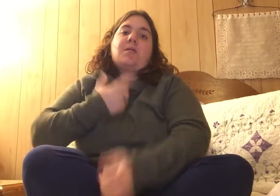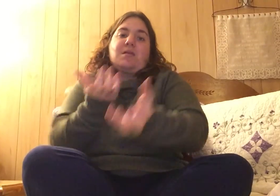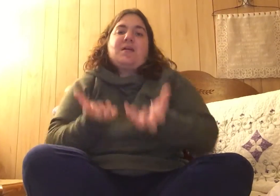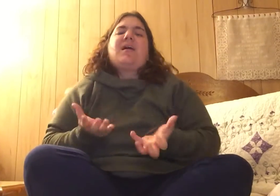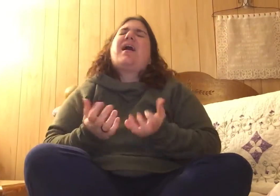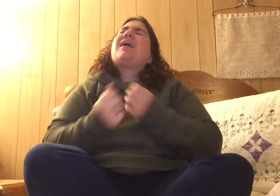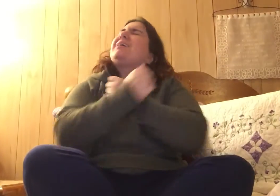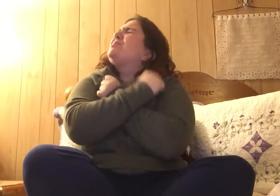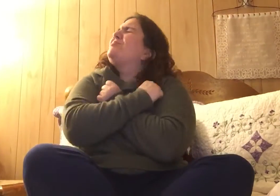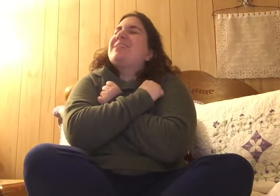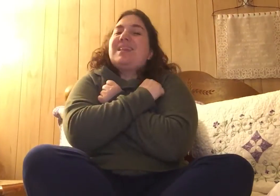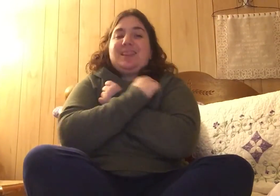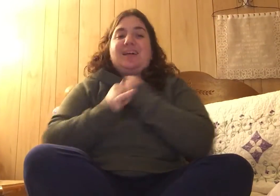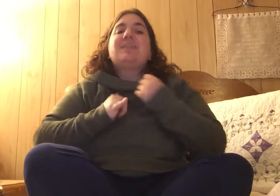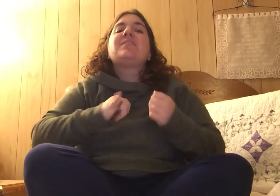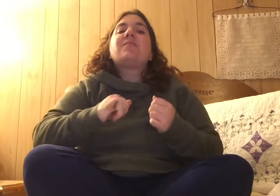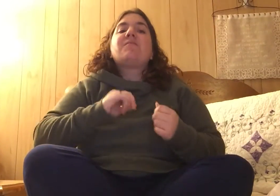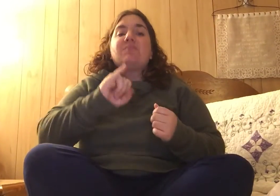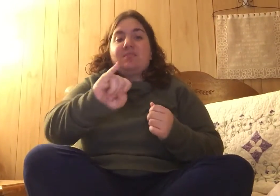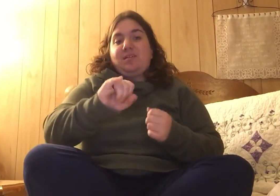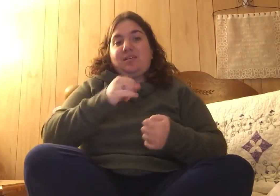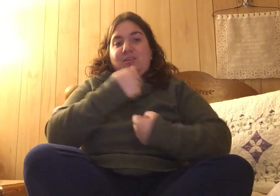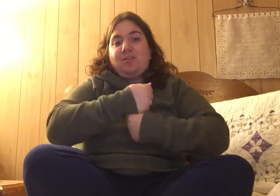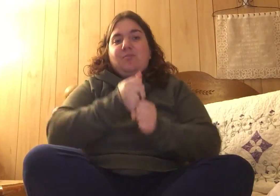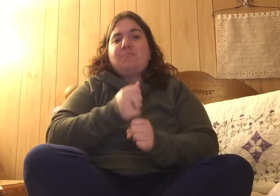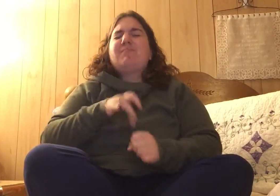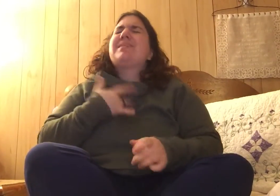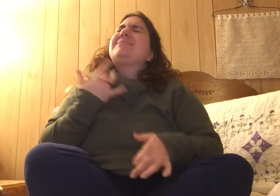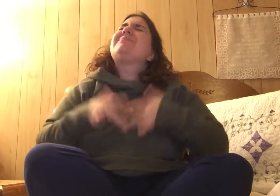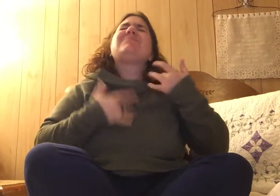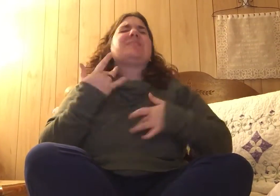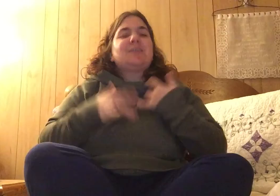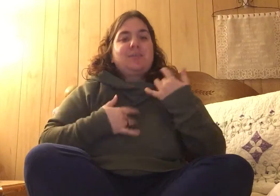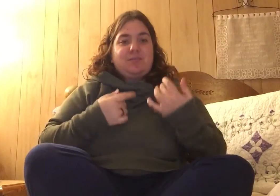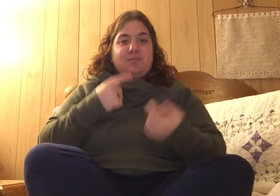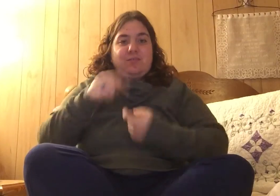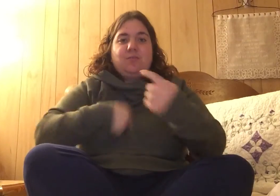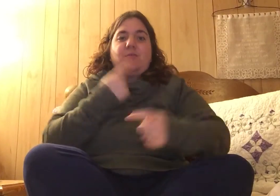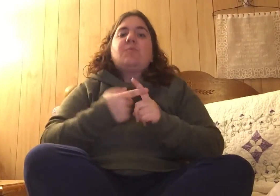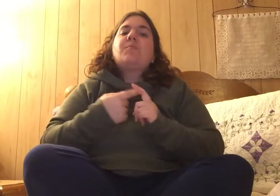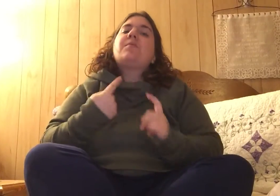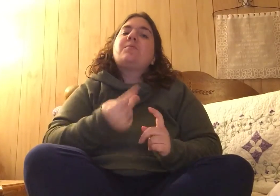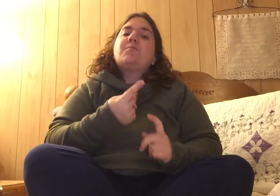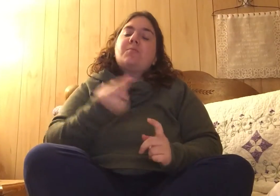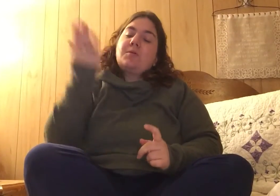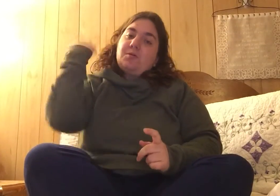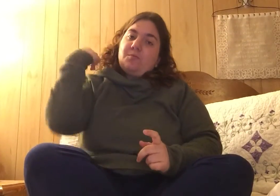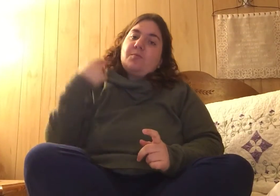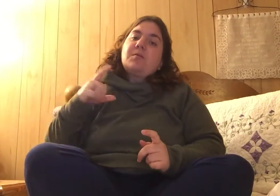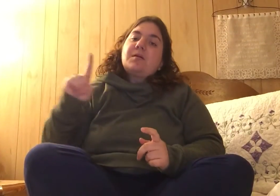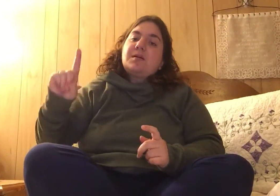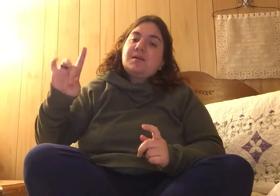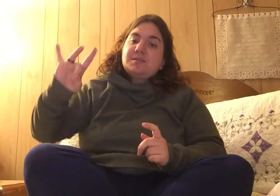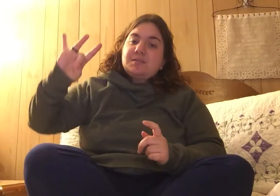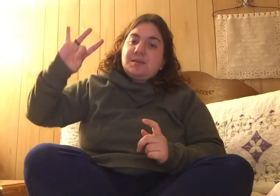And I want to love like you made me feel when we were 18.